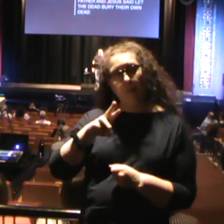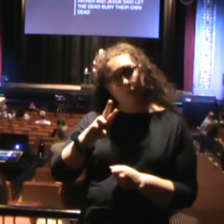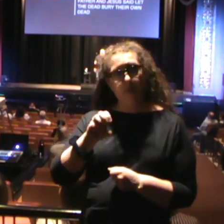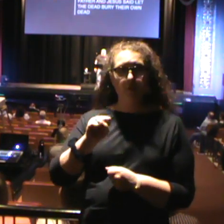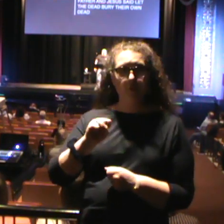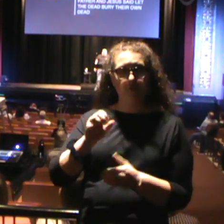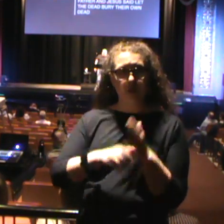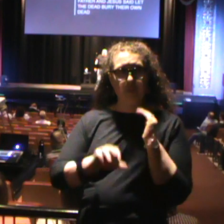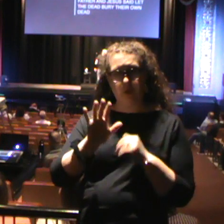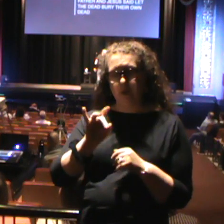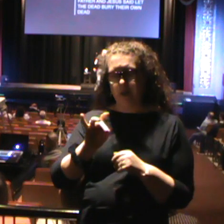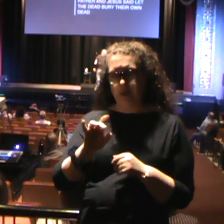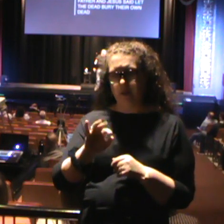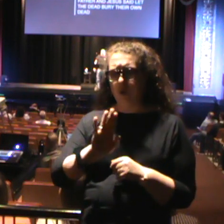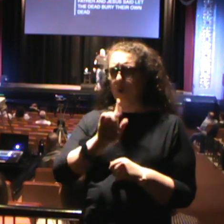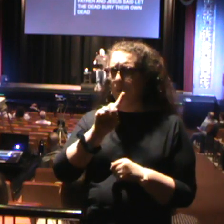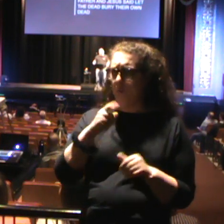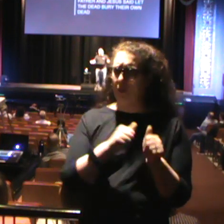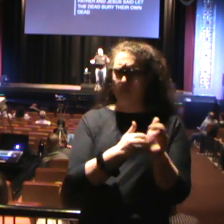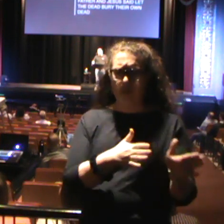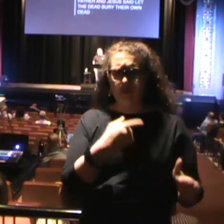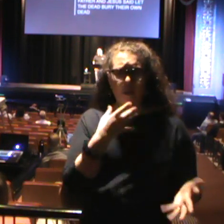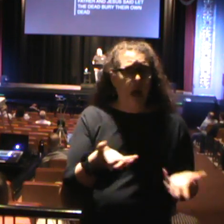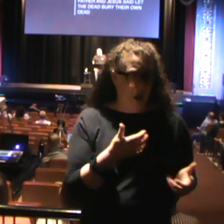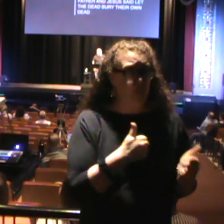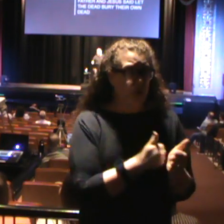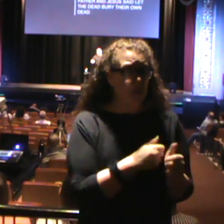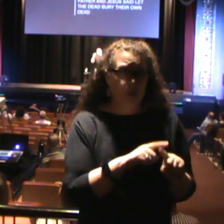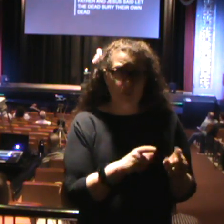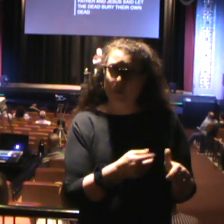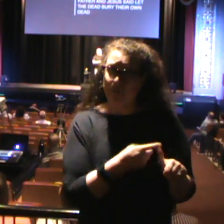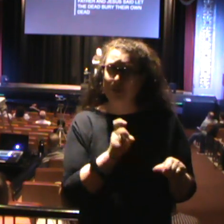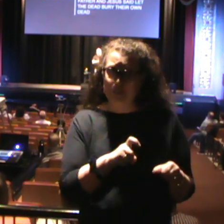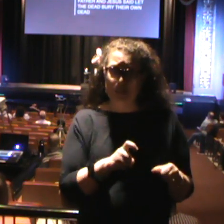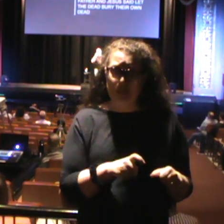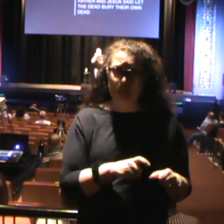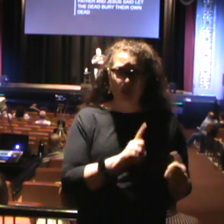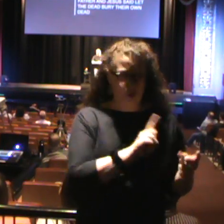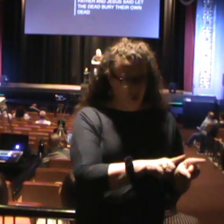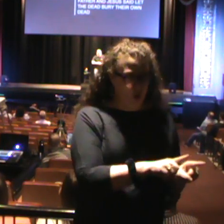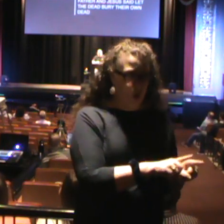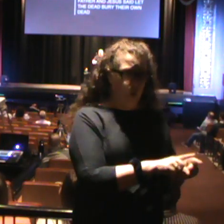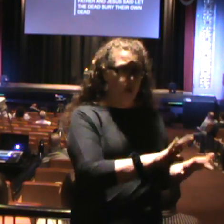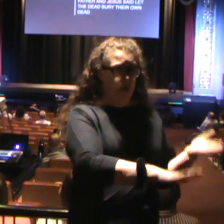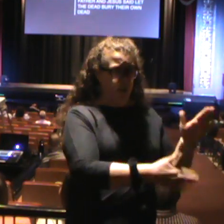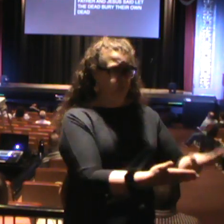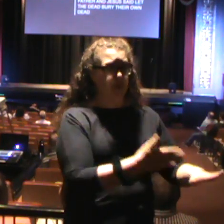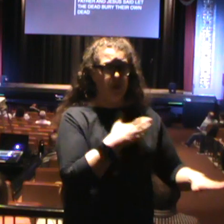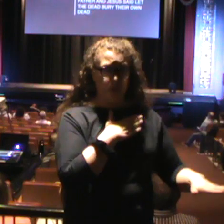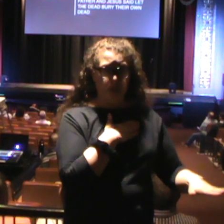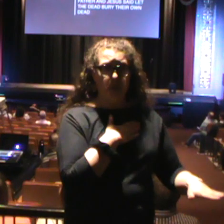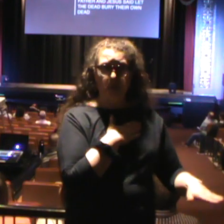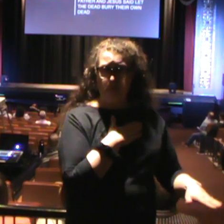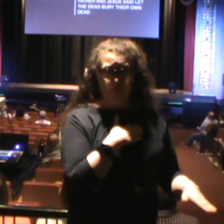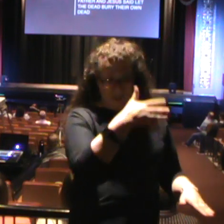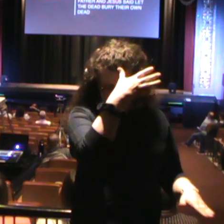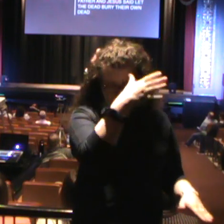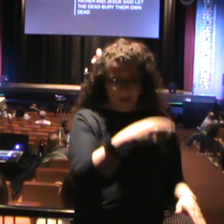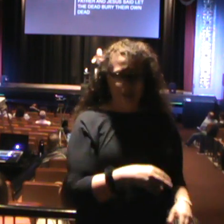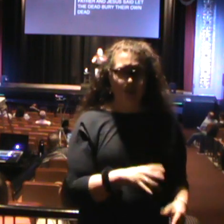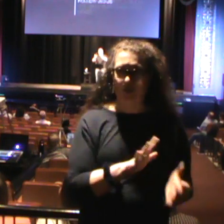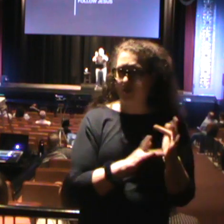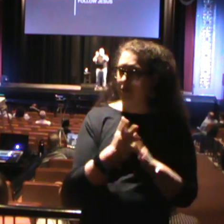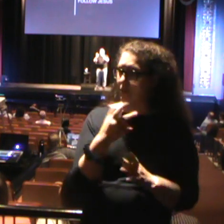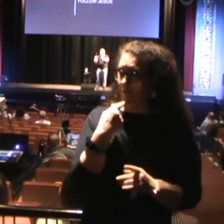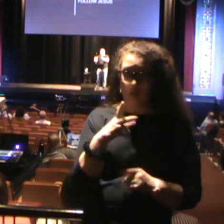like, I want to follow you, but first let me go bury my father. And Jesus says, what? Let the dead bury their own dead. There's